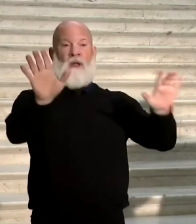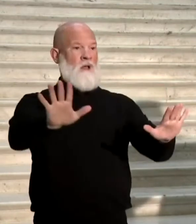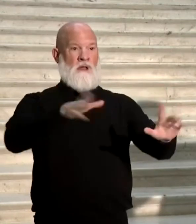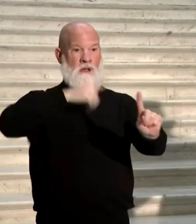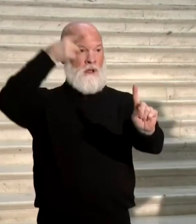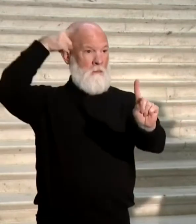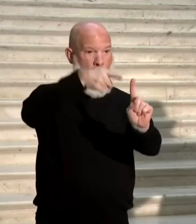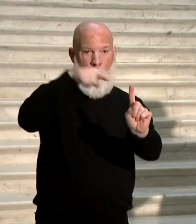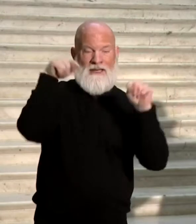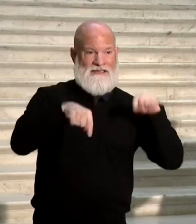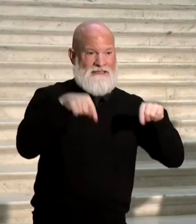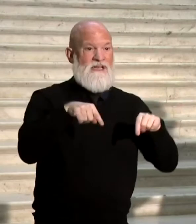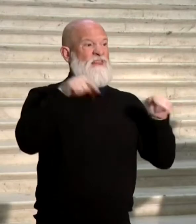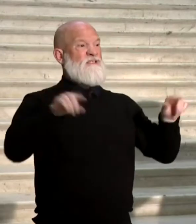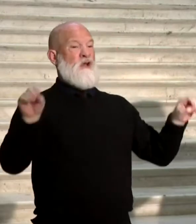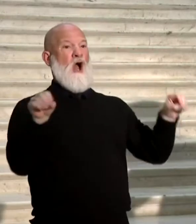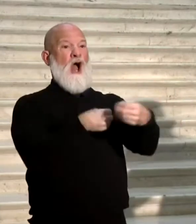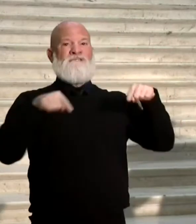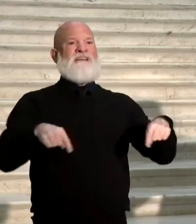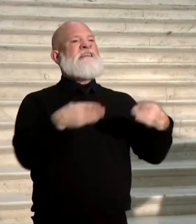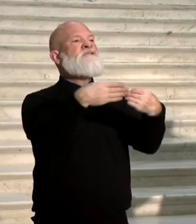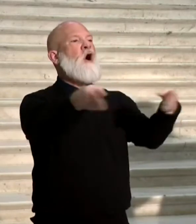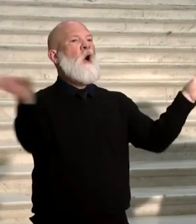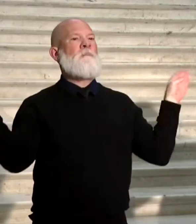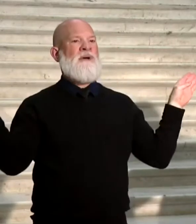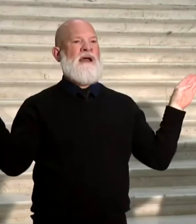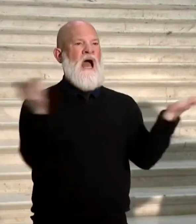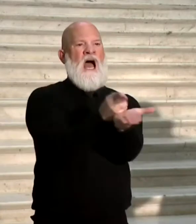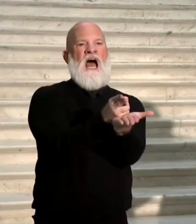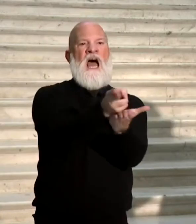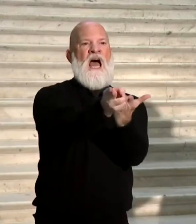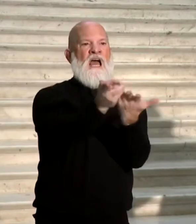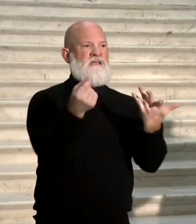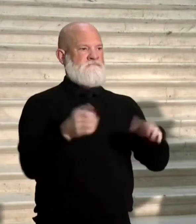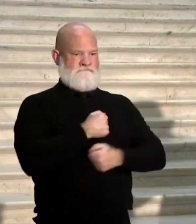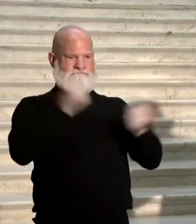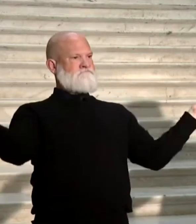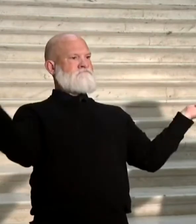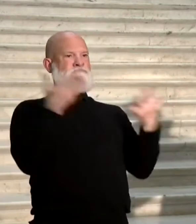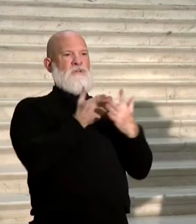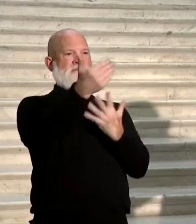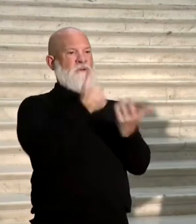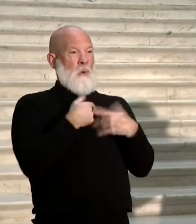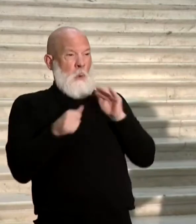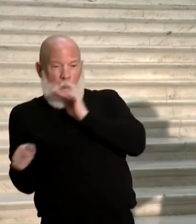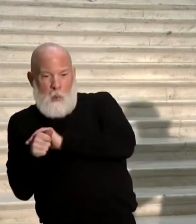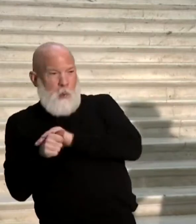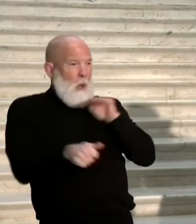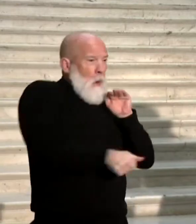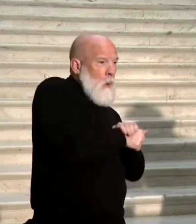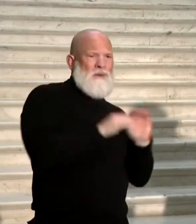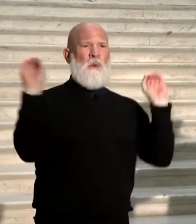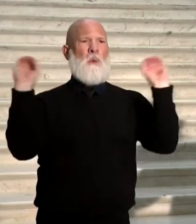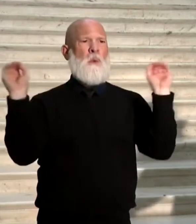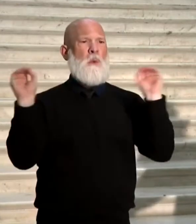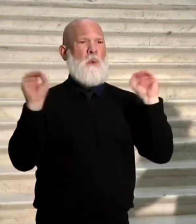office has been open and transparent. We are continuing investigations. There are questions about pristine ballots. That's